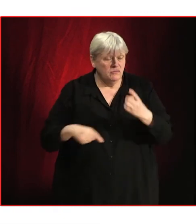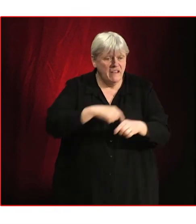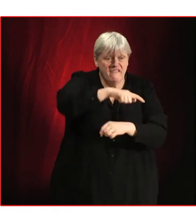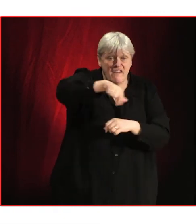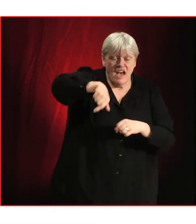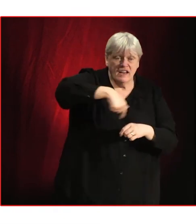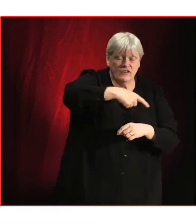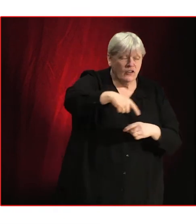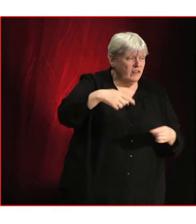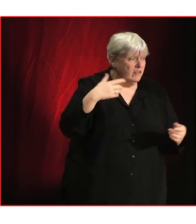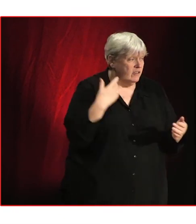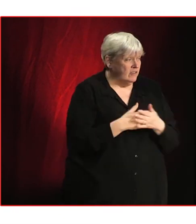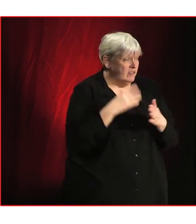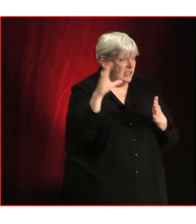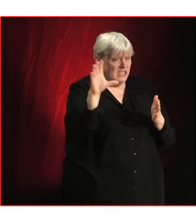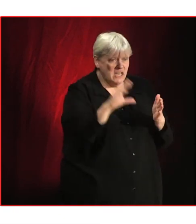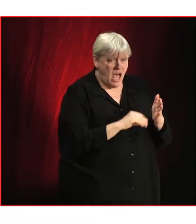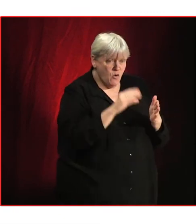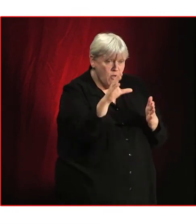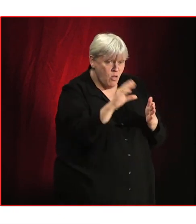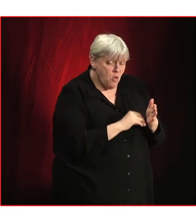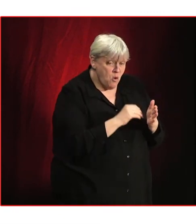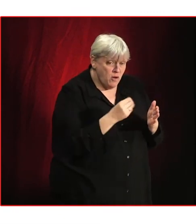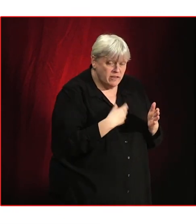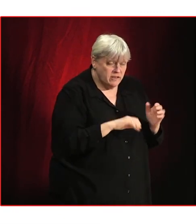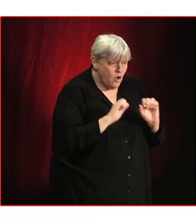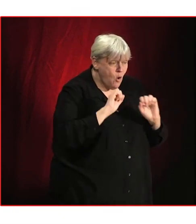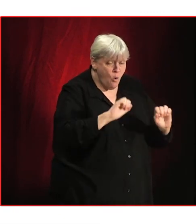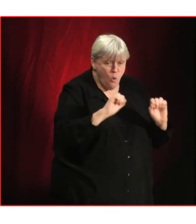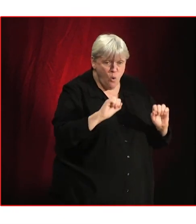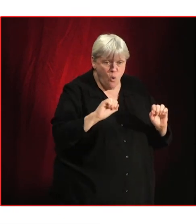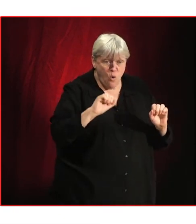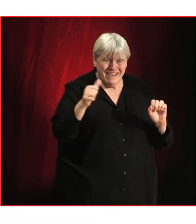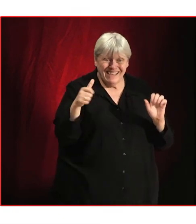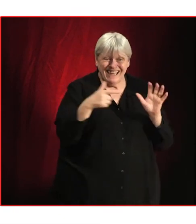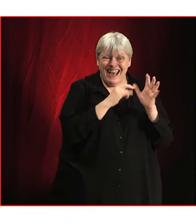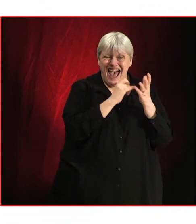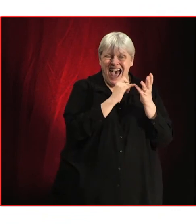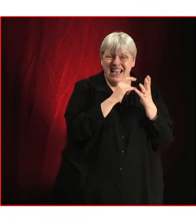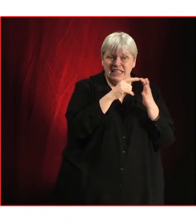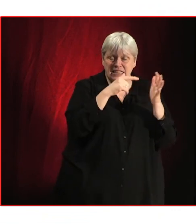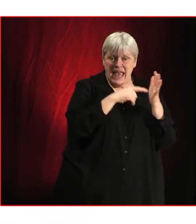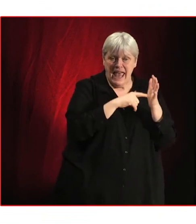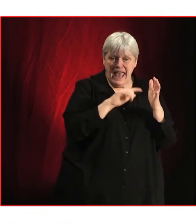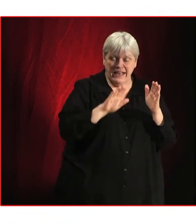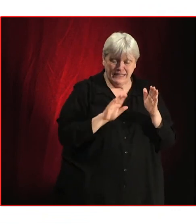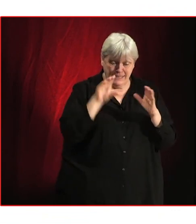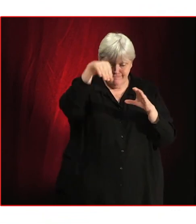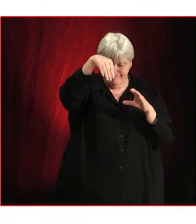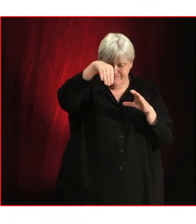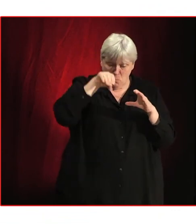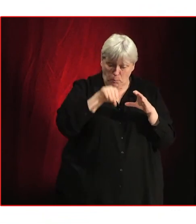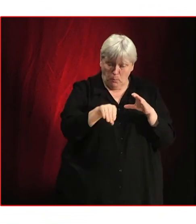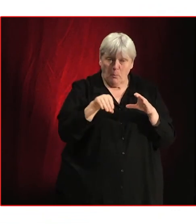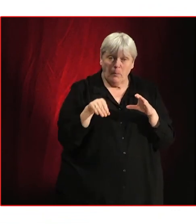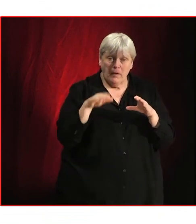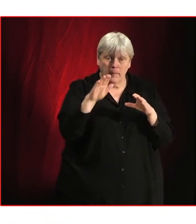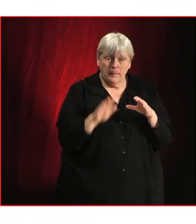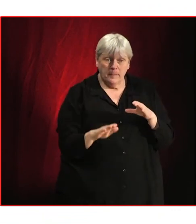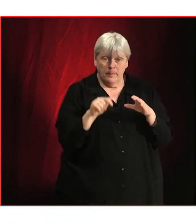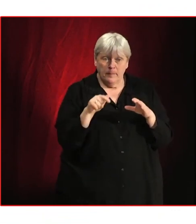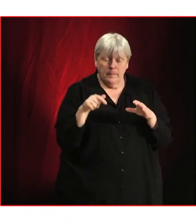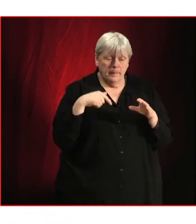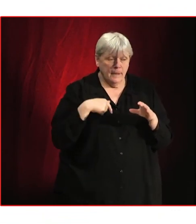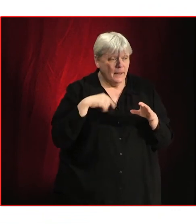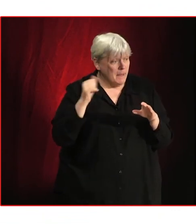did you download any of it? Do you own a cassette player? Have you touched a cassette player since 19-0 Cake? Perhaps you